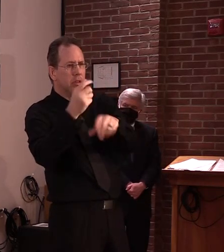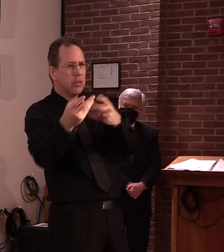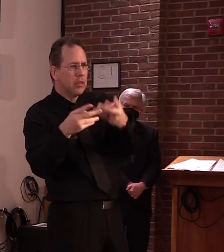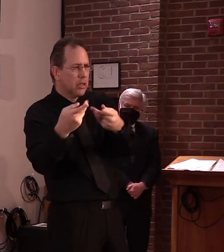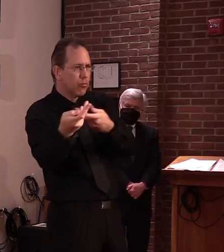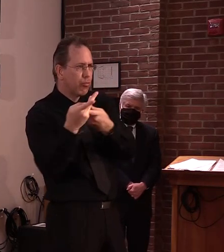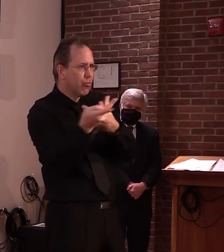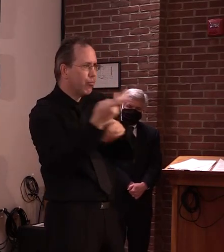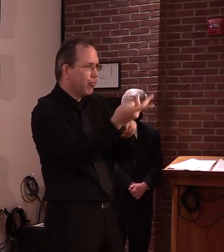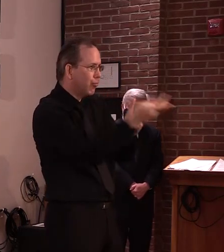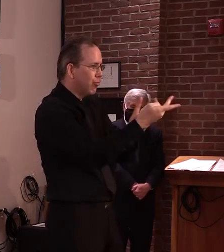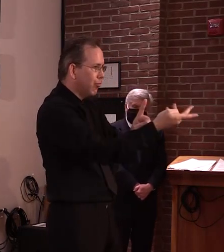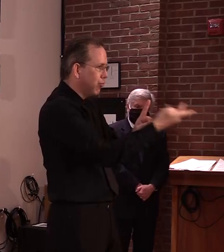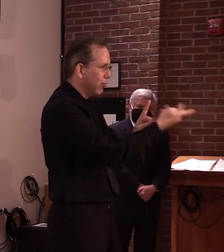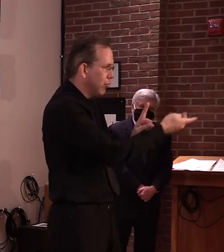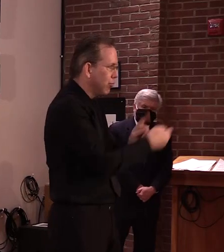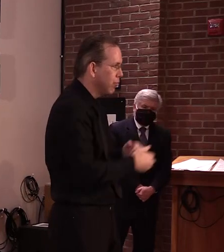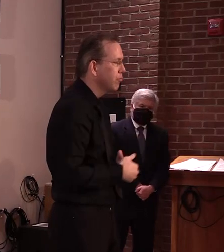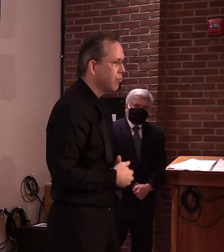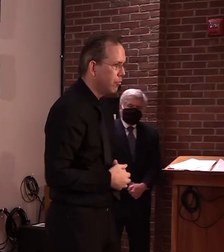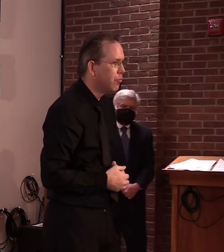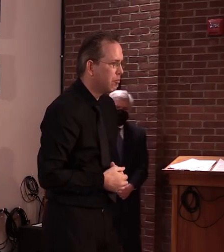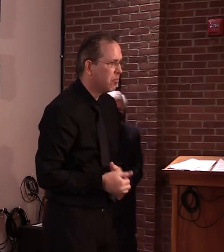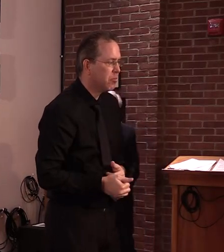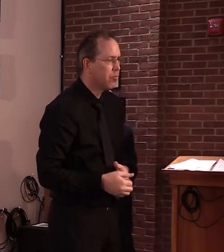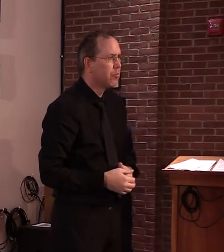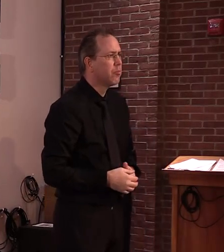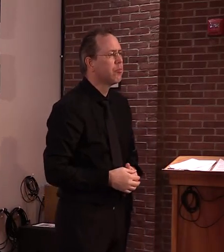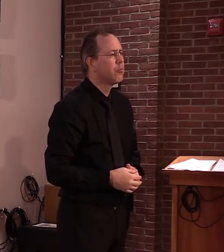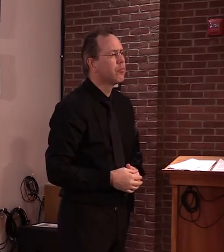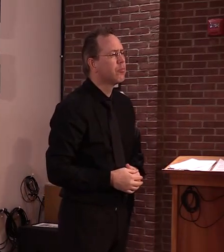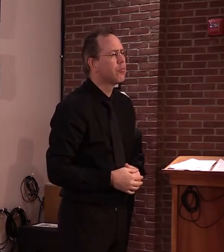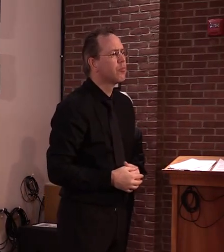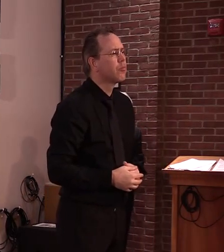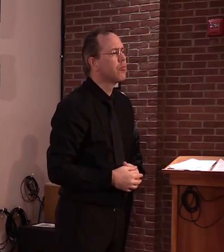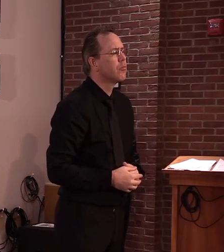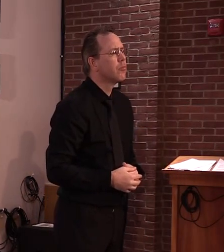Thank you. Tim, Vermont Business Magazine.